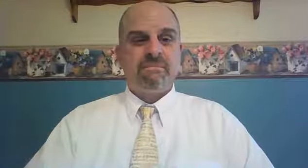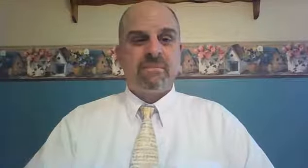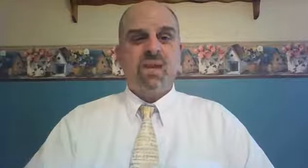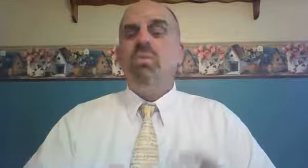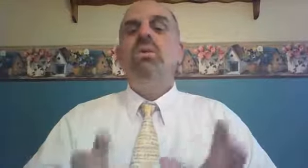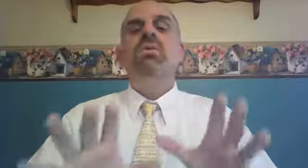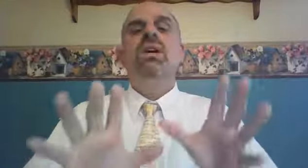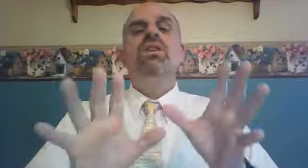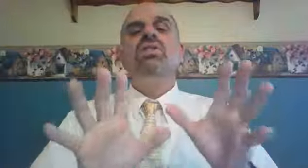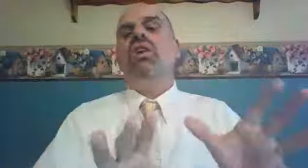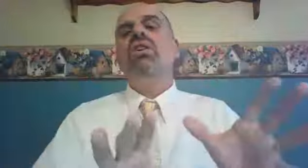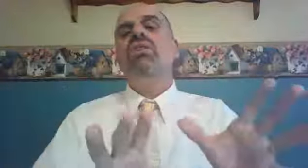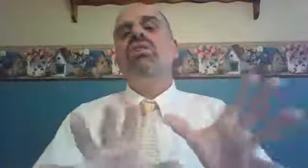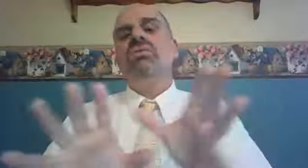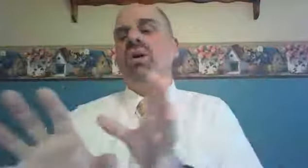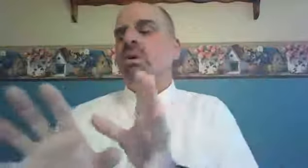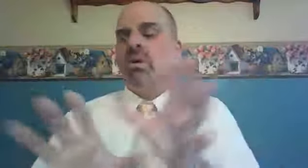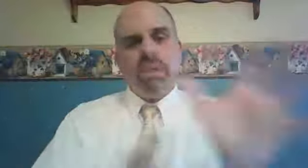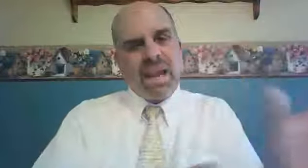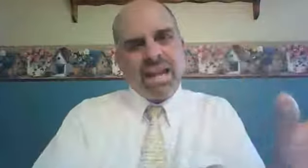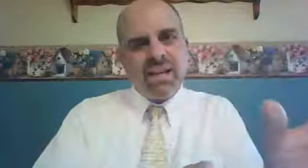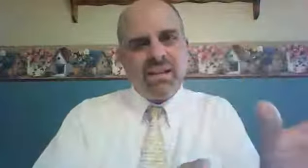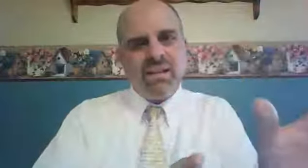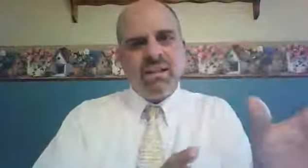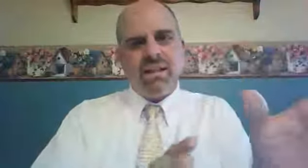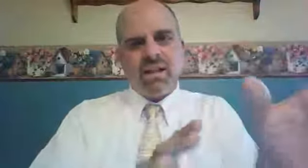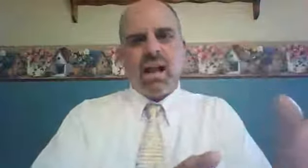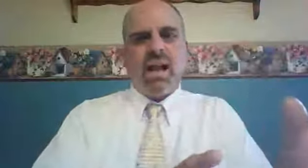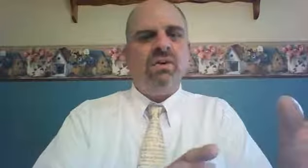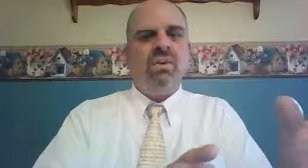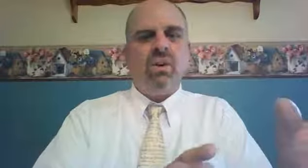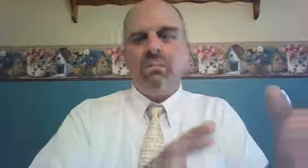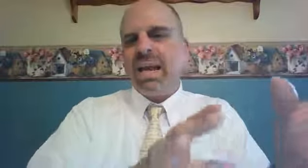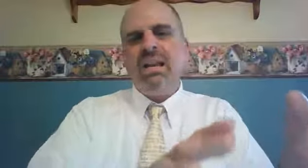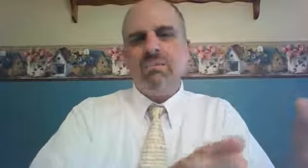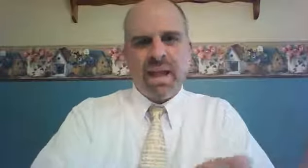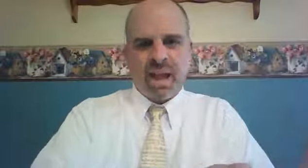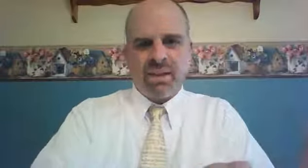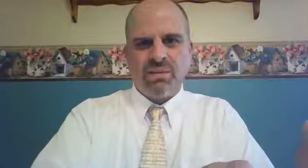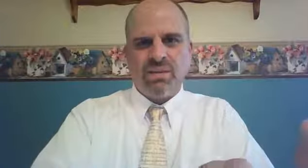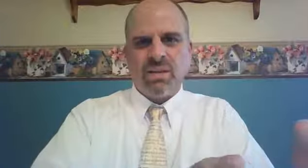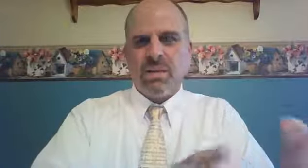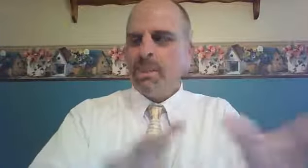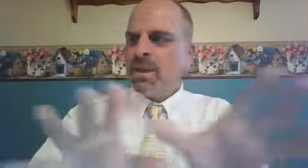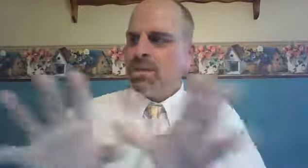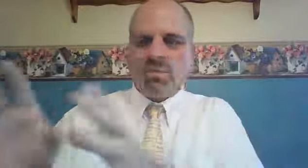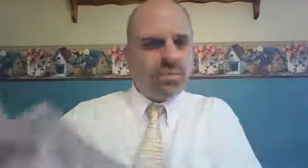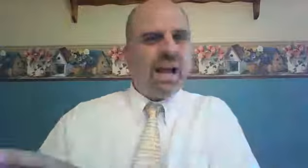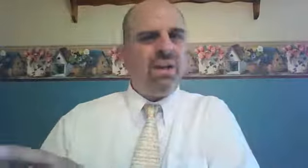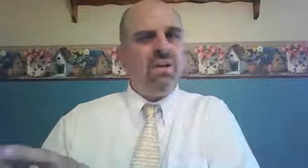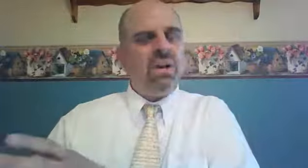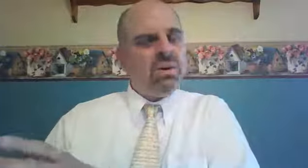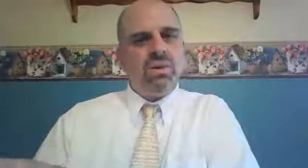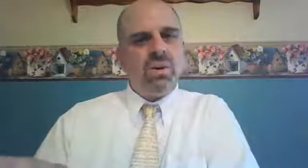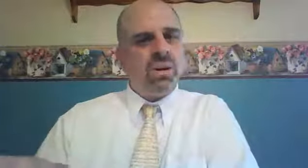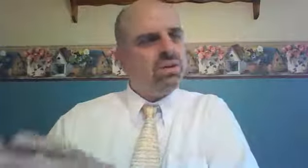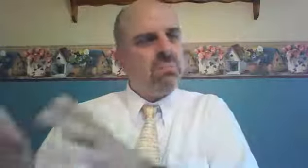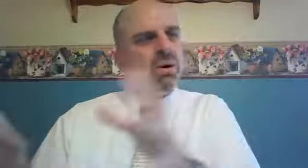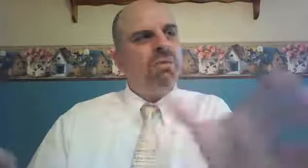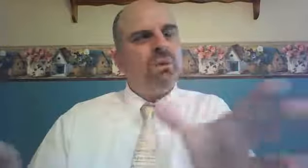Ruth turns from her pagan gods, her pagan past, to follow the Lord. It's a perfect